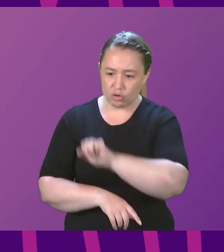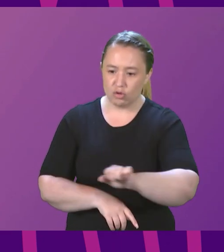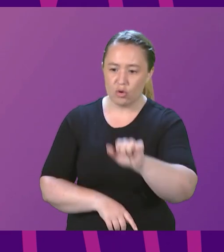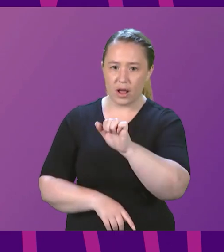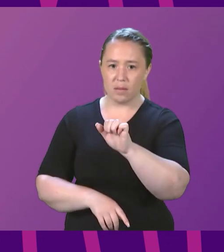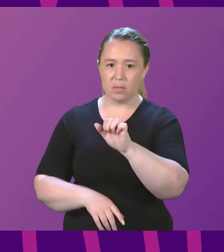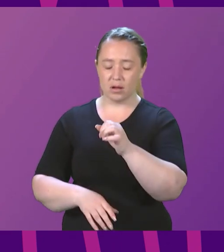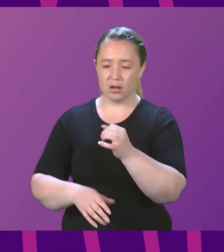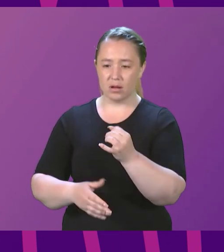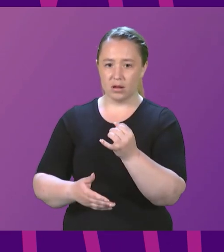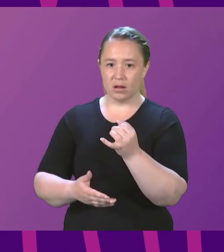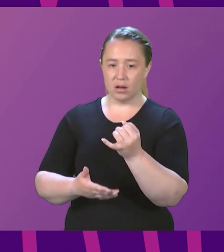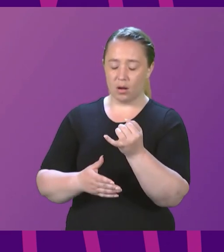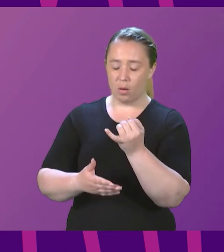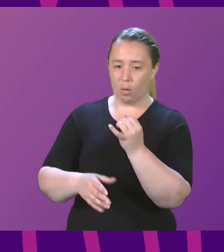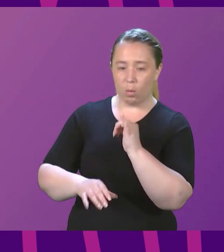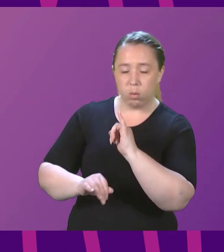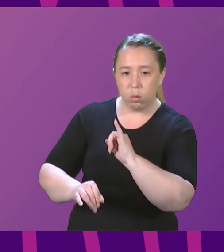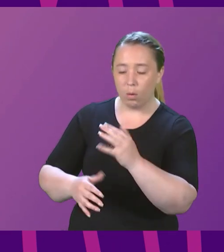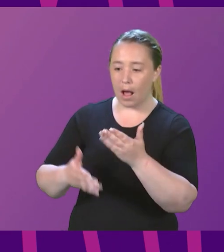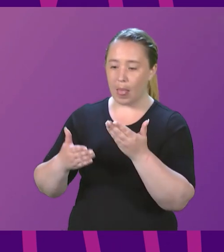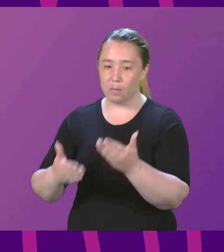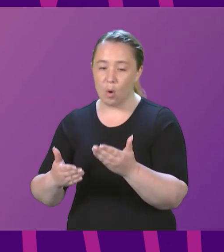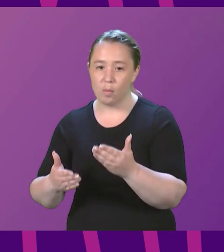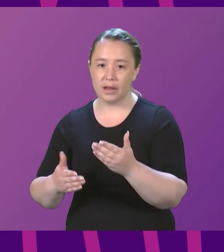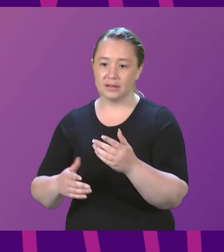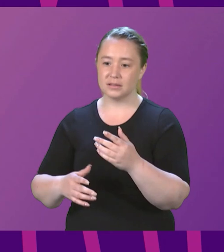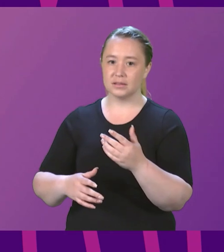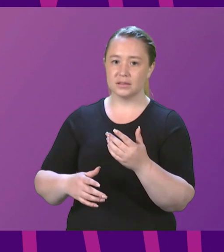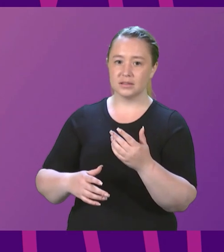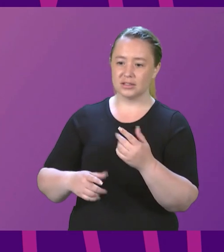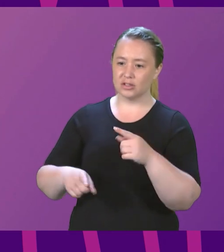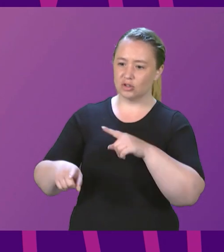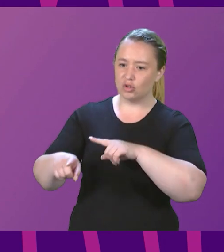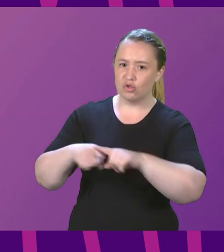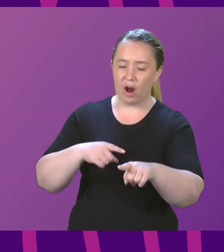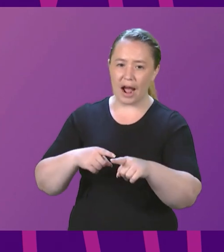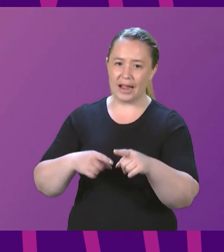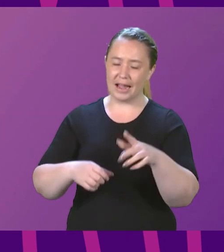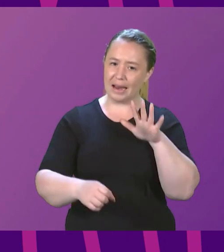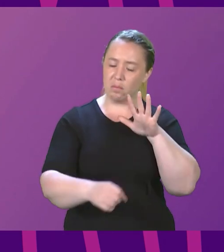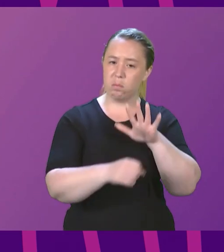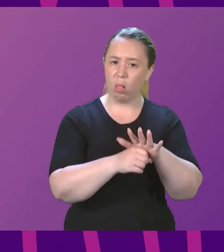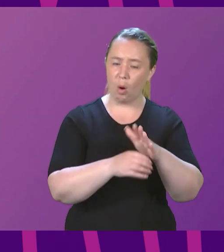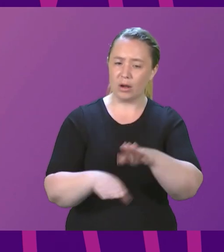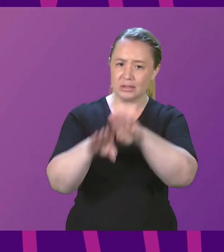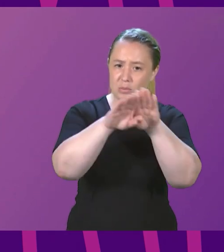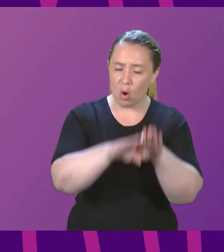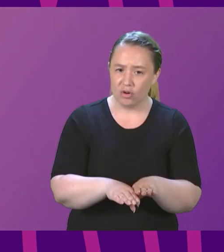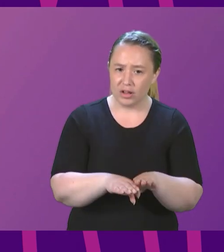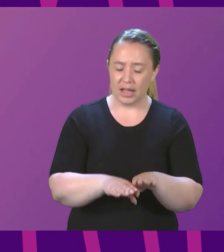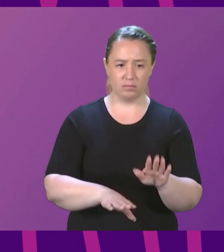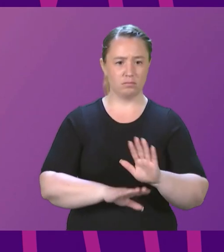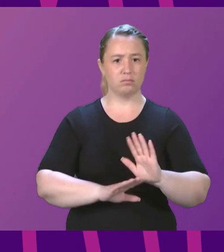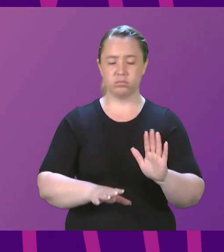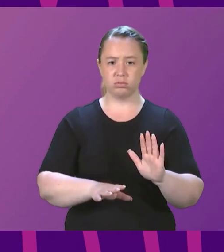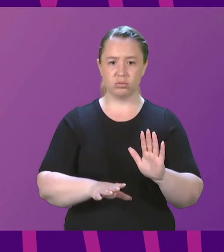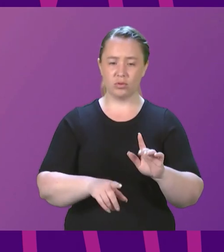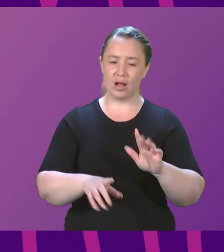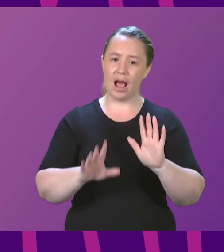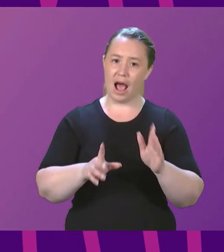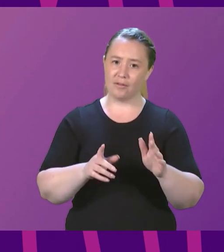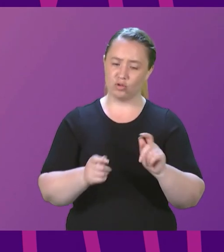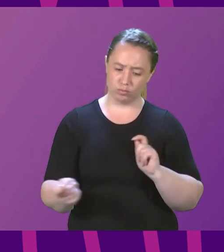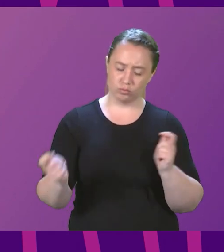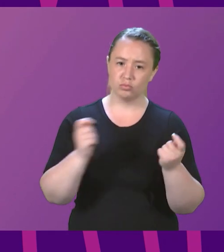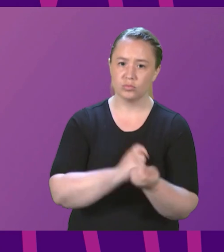right now and the gravity of that moment is in our own country to try to block democracy. Quite the reverse is the way to respond